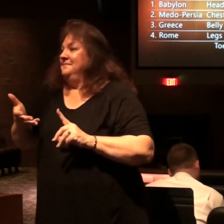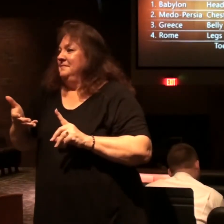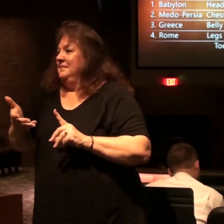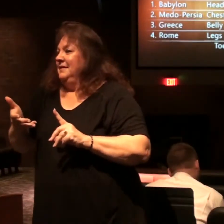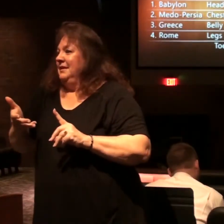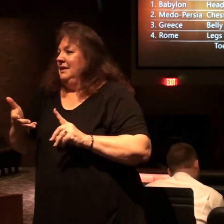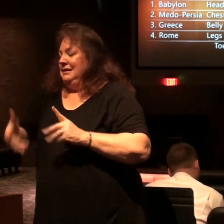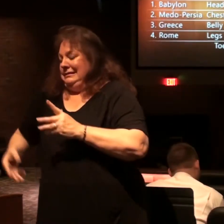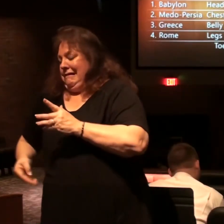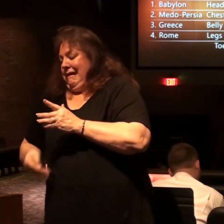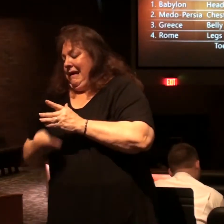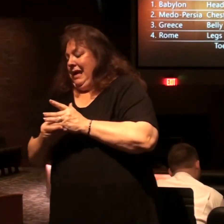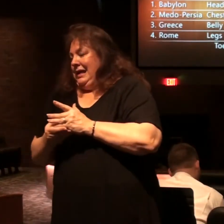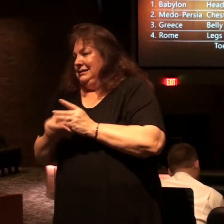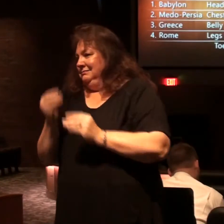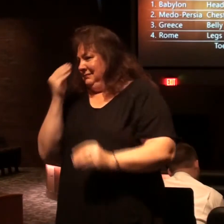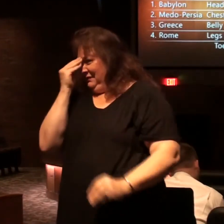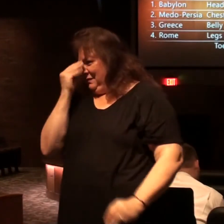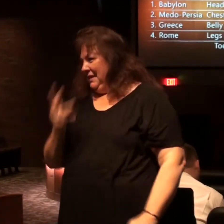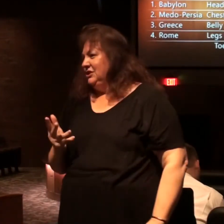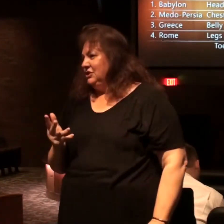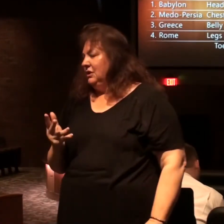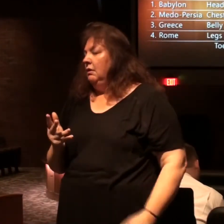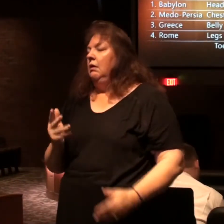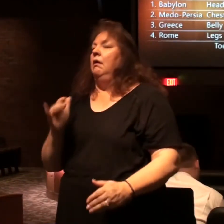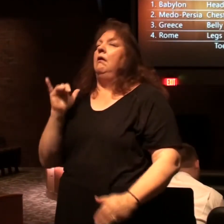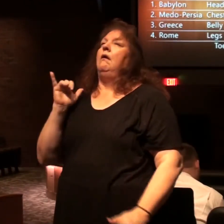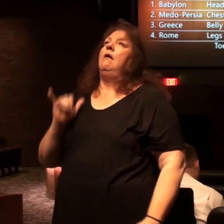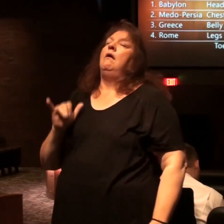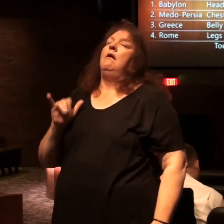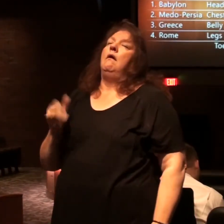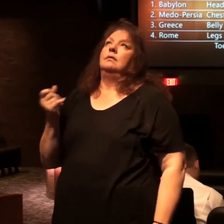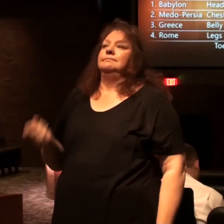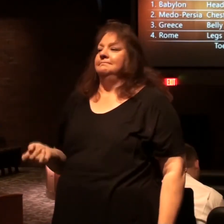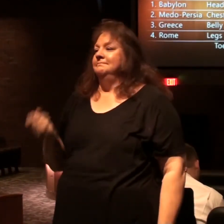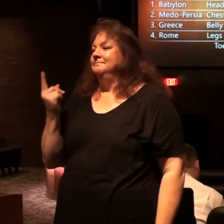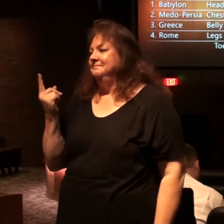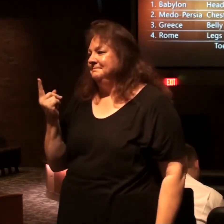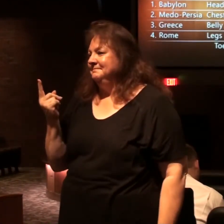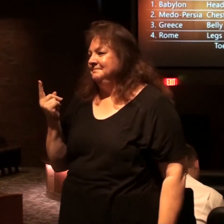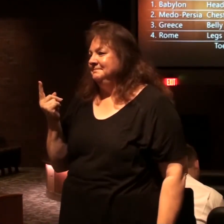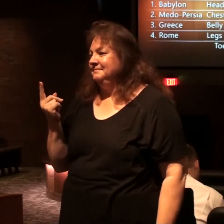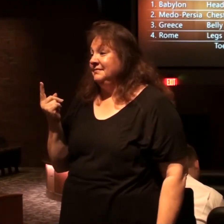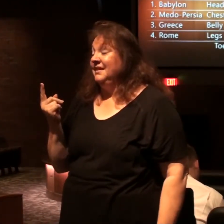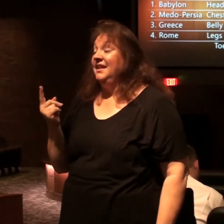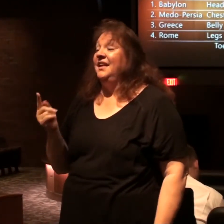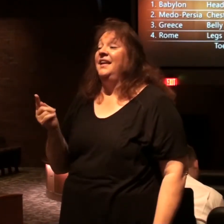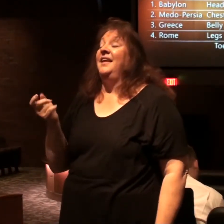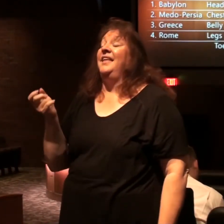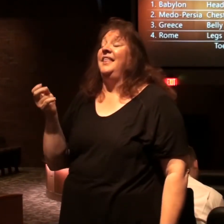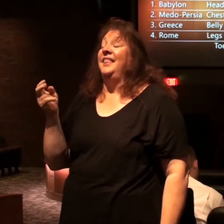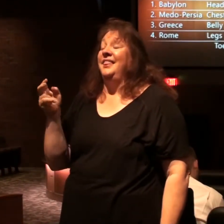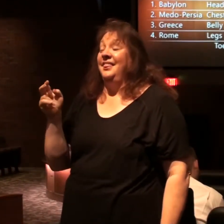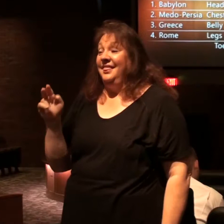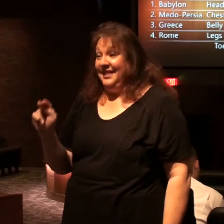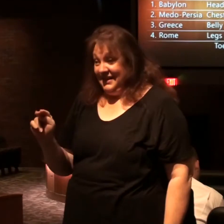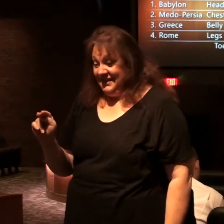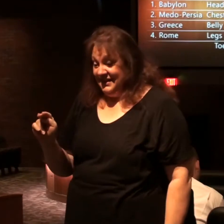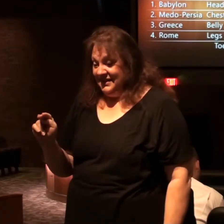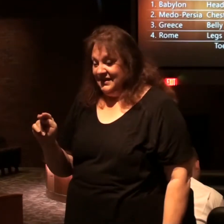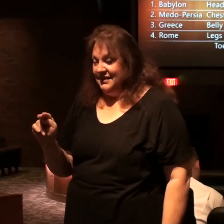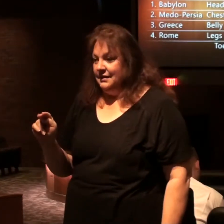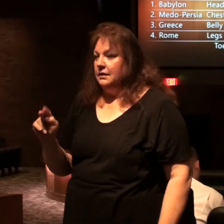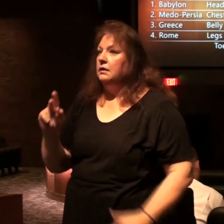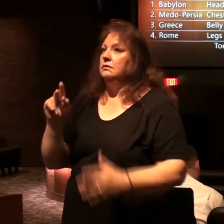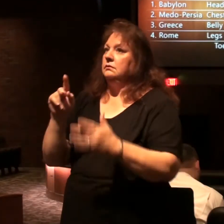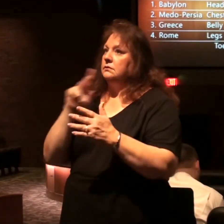can add a piece that helps to clarify and then you